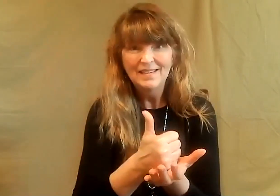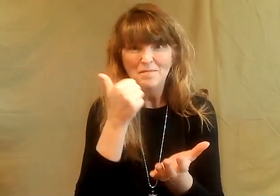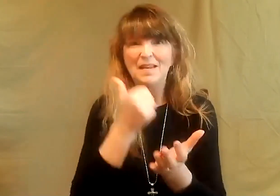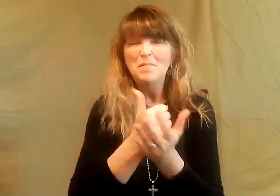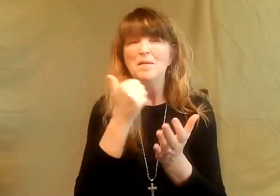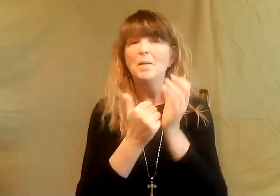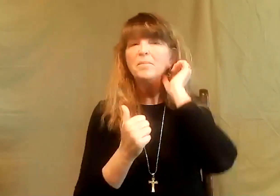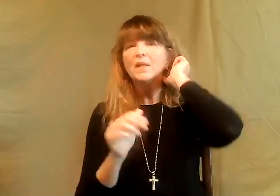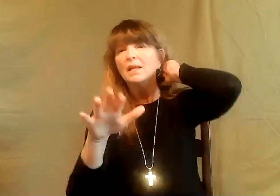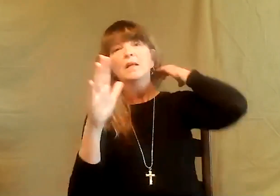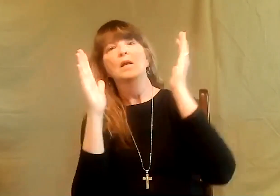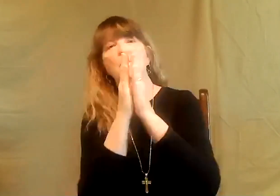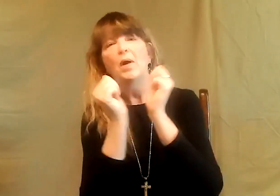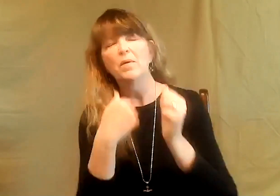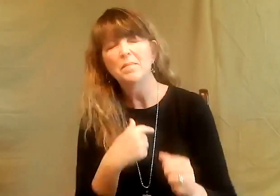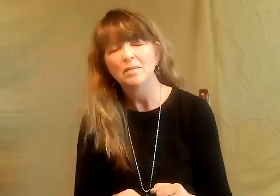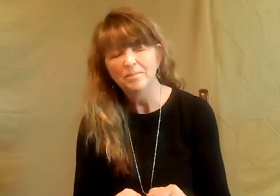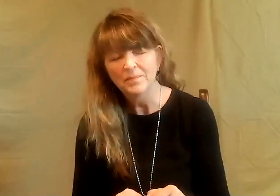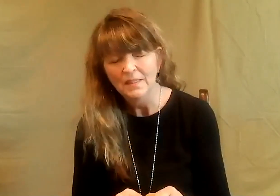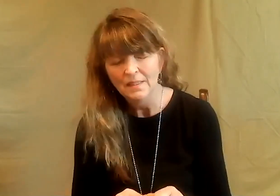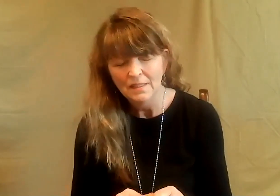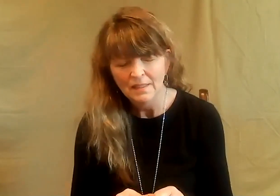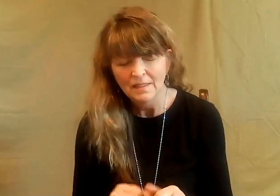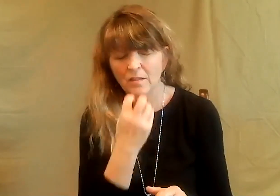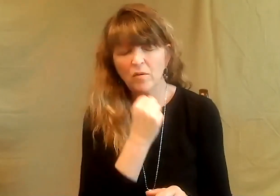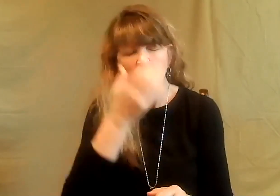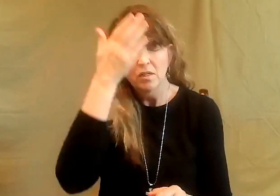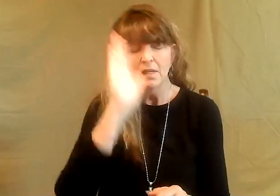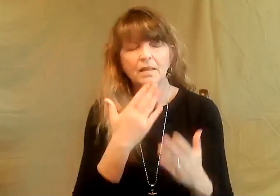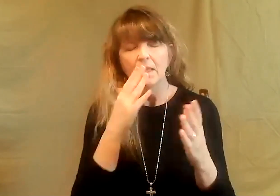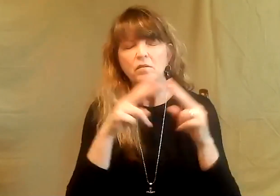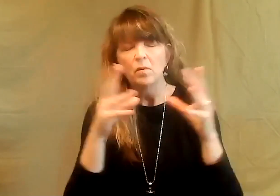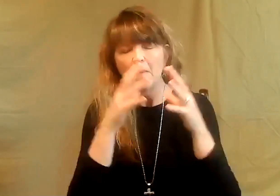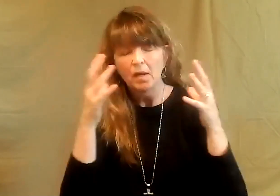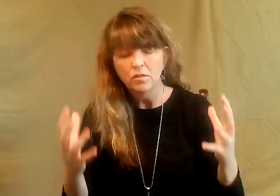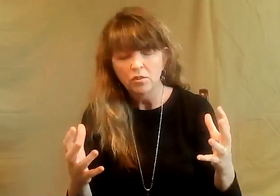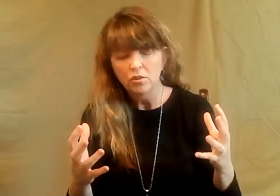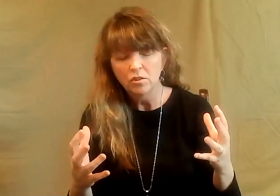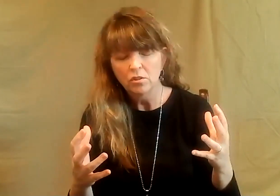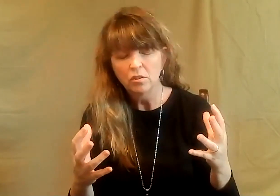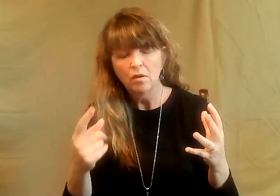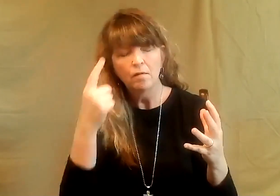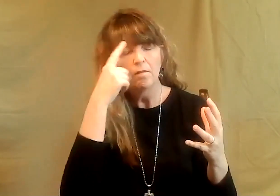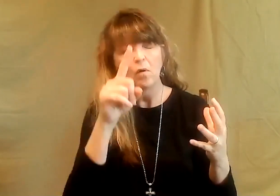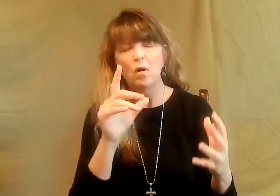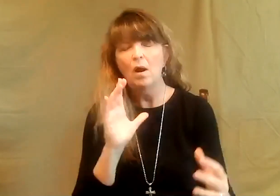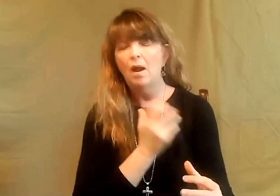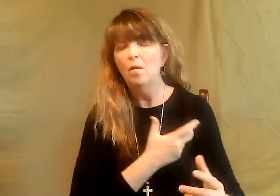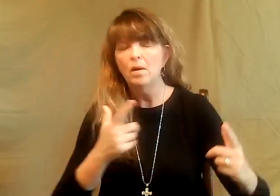any doubt, the difference between right and wrong. Amen and amen. Now pray with me. Sweet Lord,